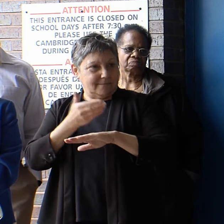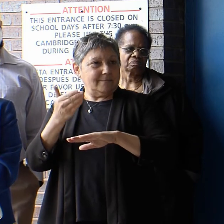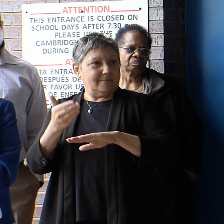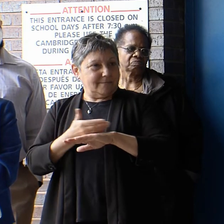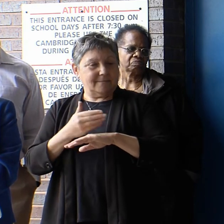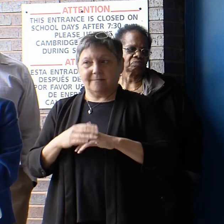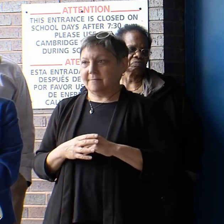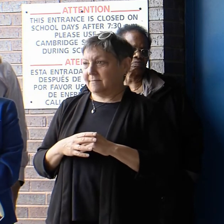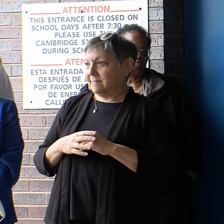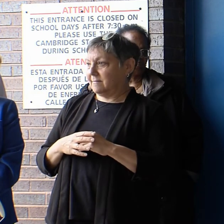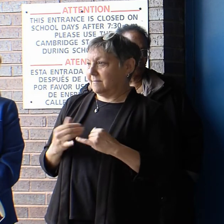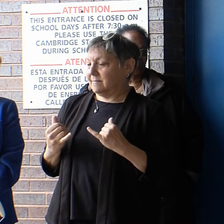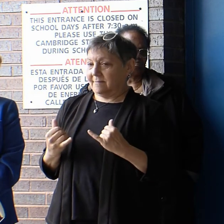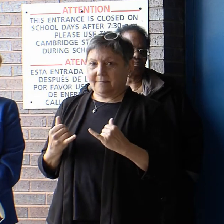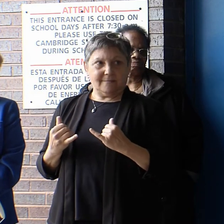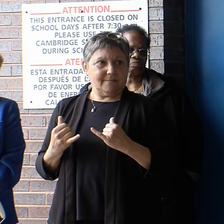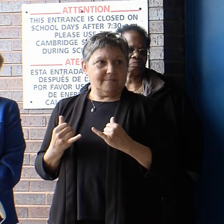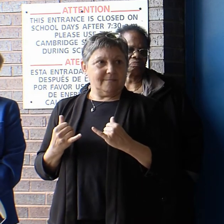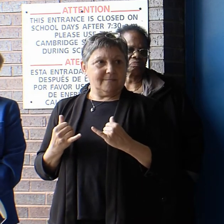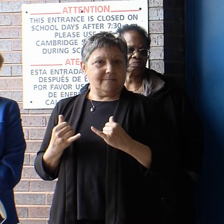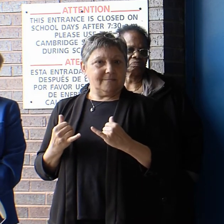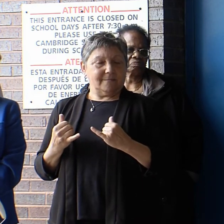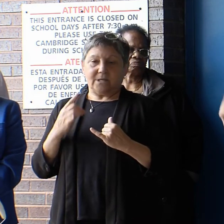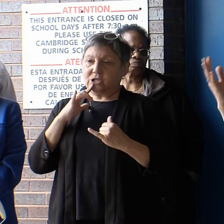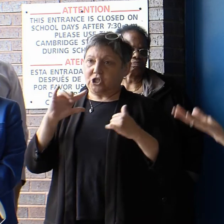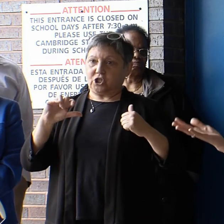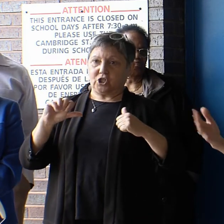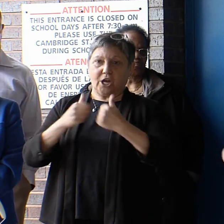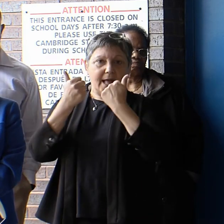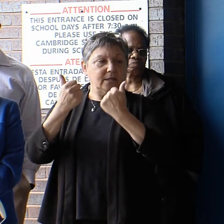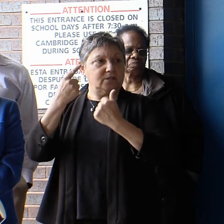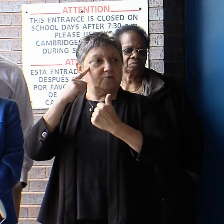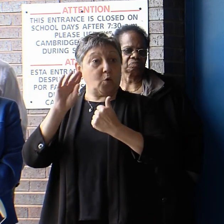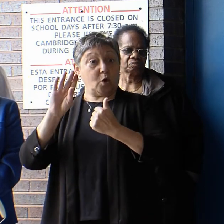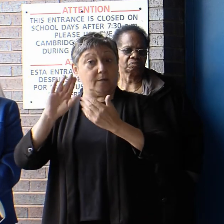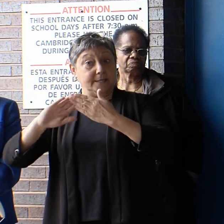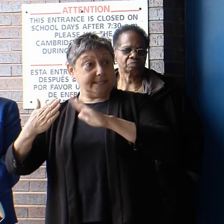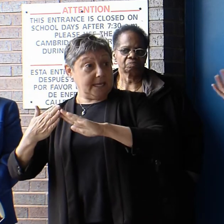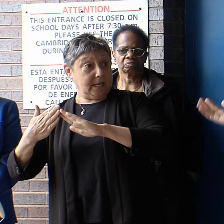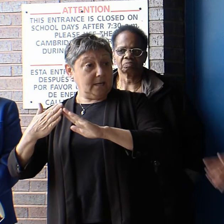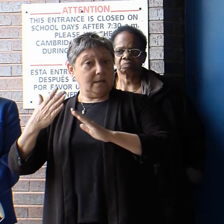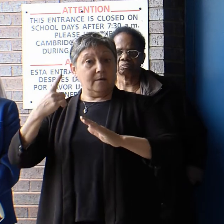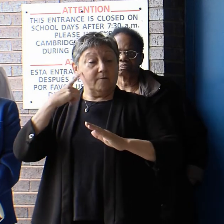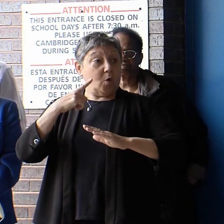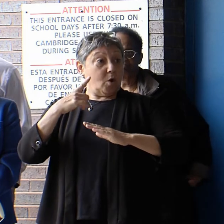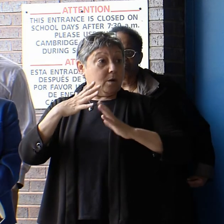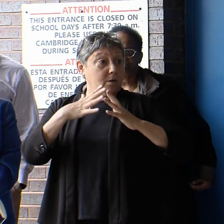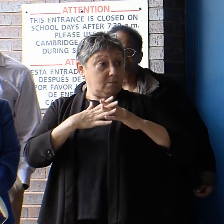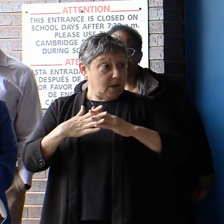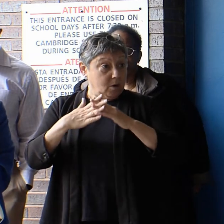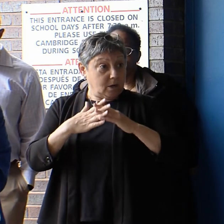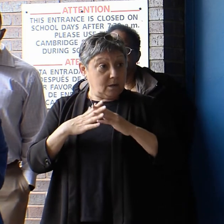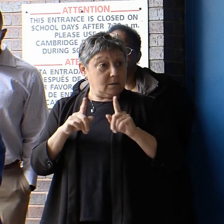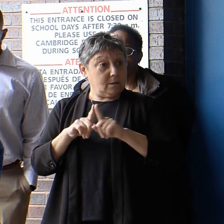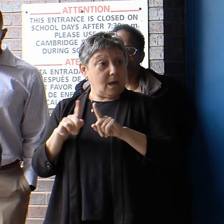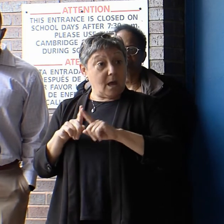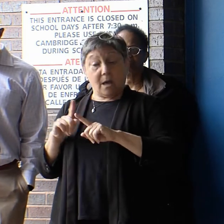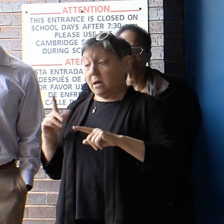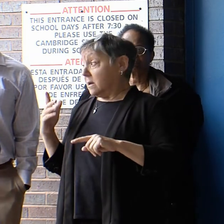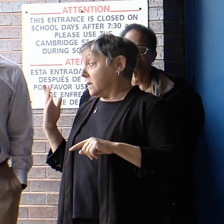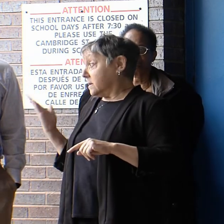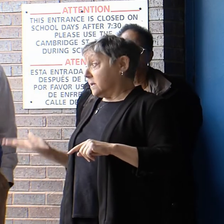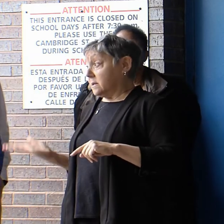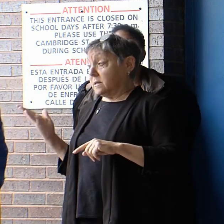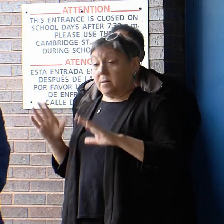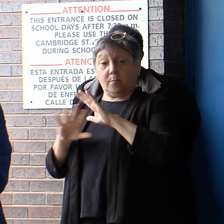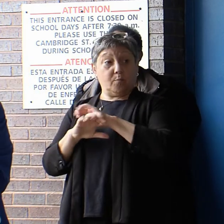a moment of great challenge for our city and for our country, and as President Weingarten mentioned, the